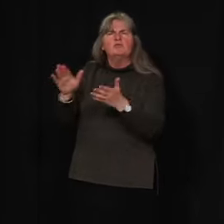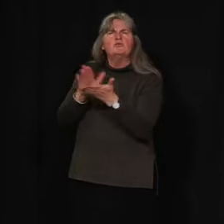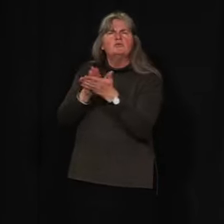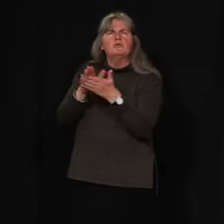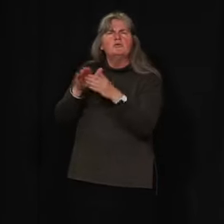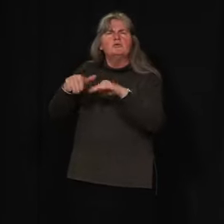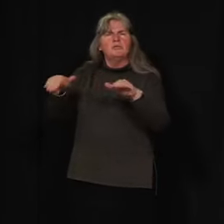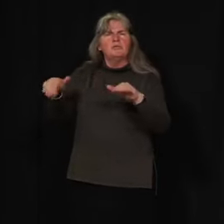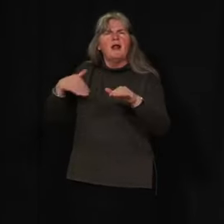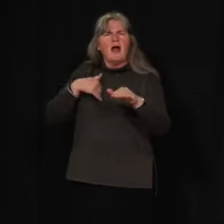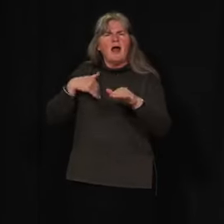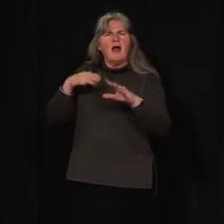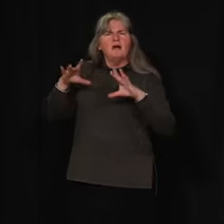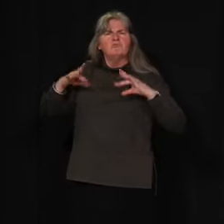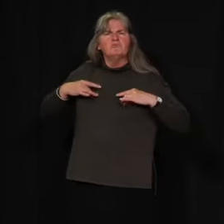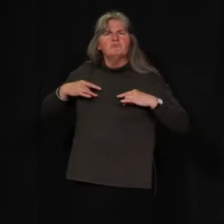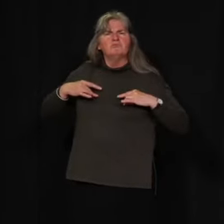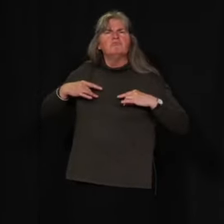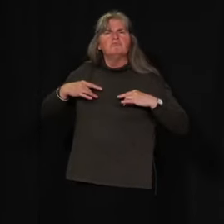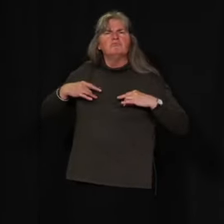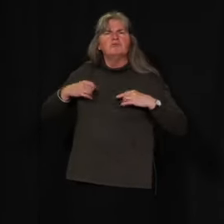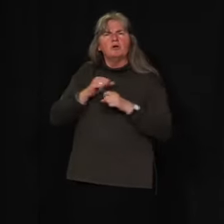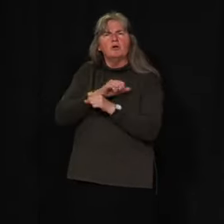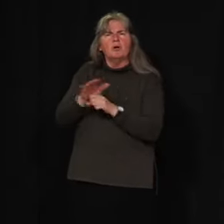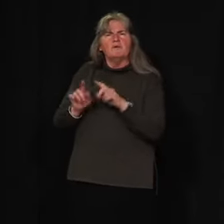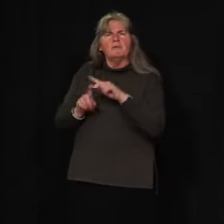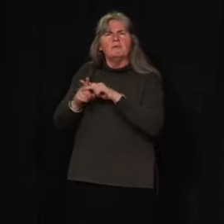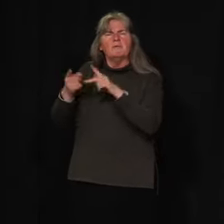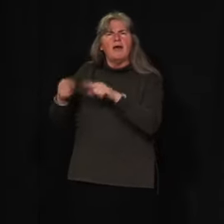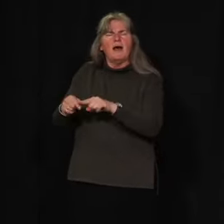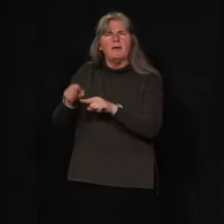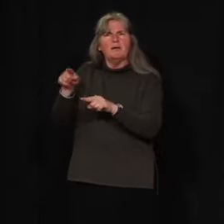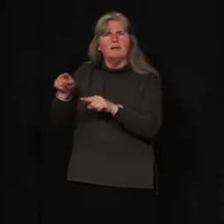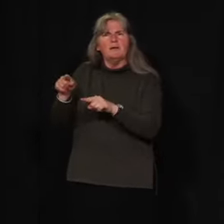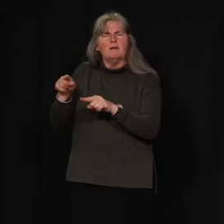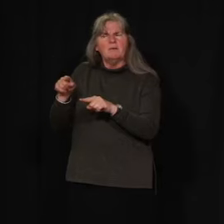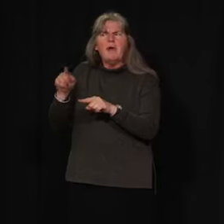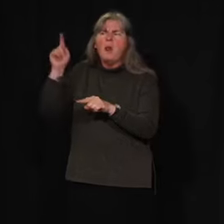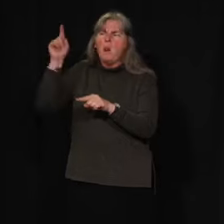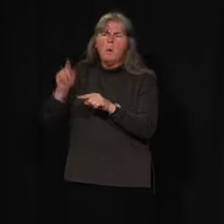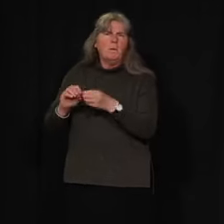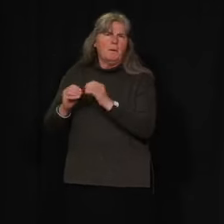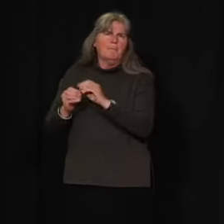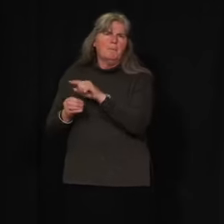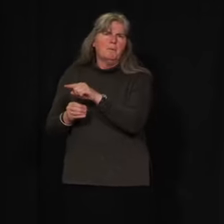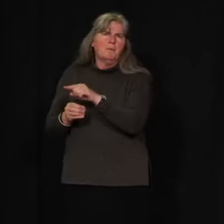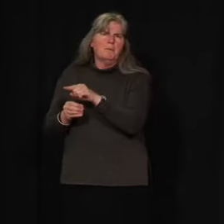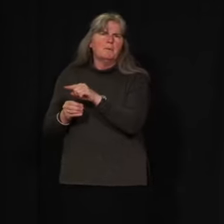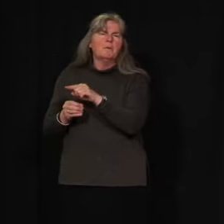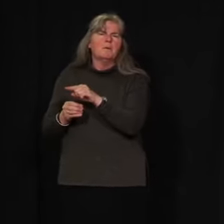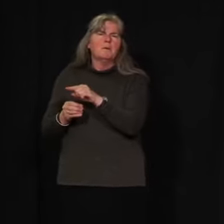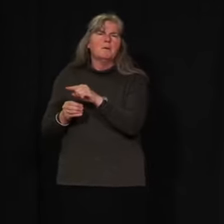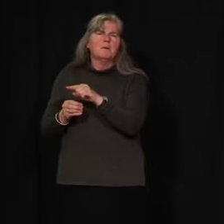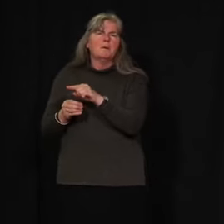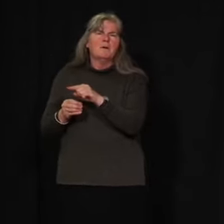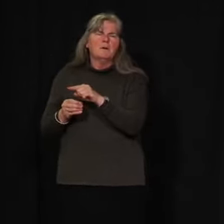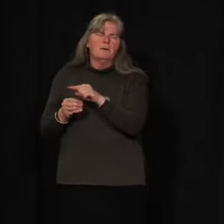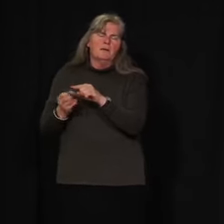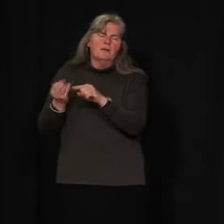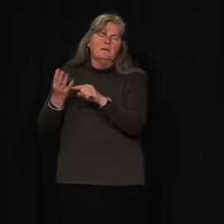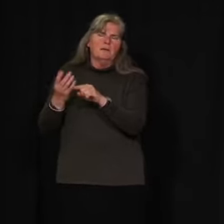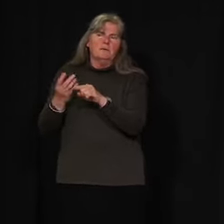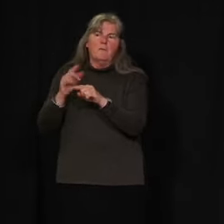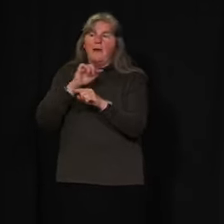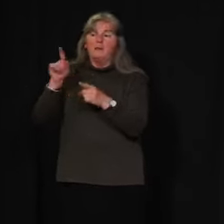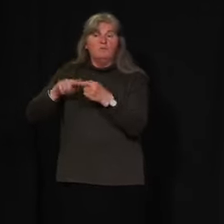children so far since return to school, which is actually quite a low number considering the number of